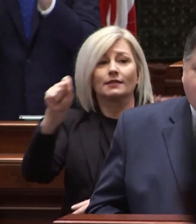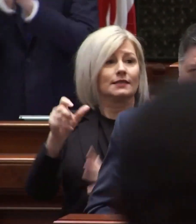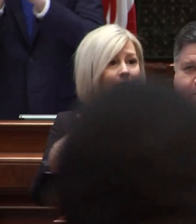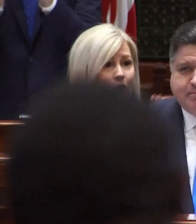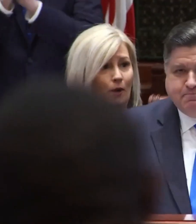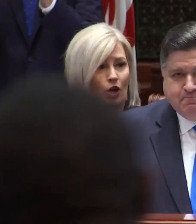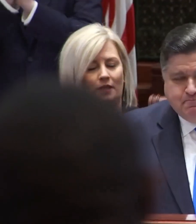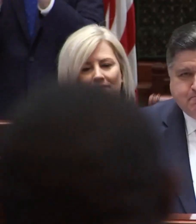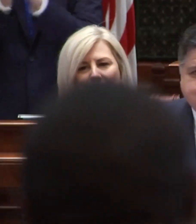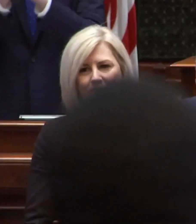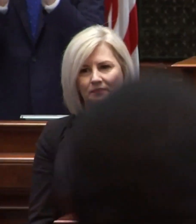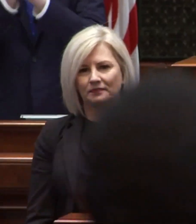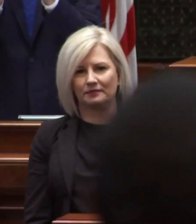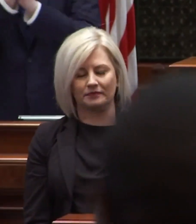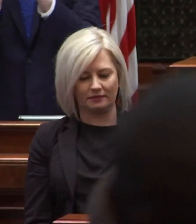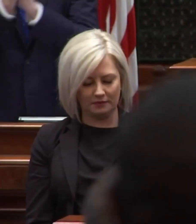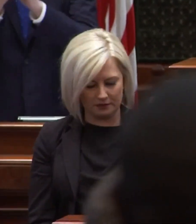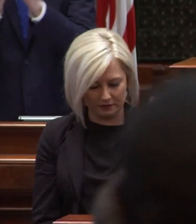States of America.